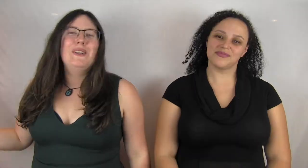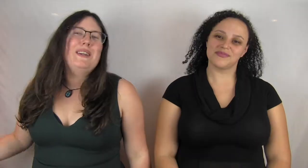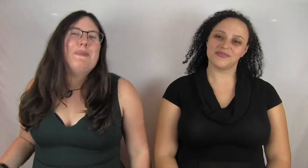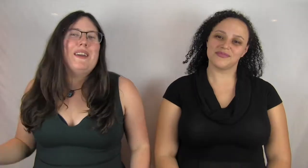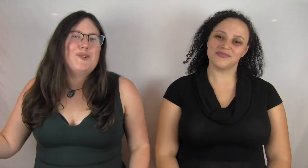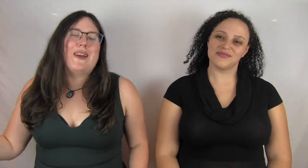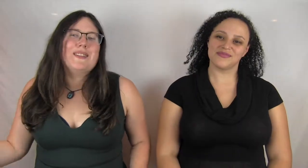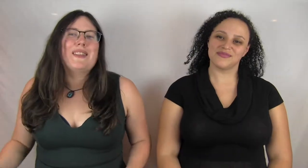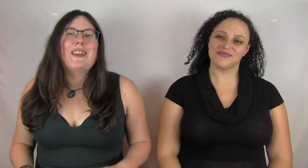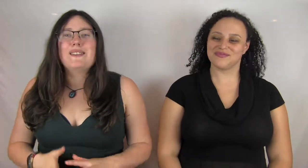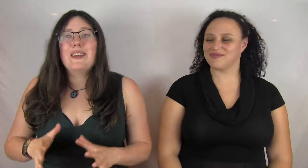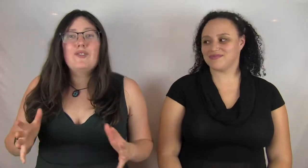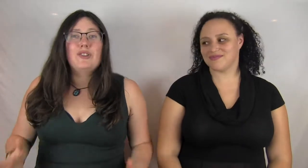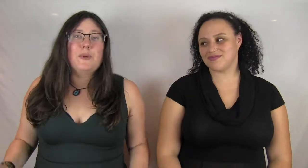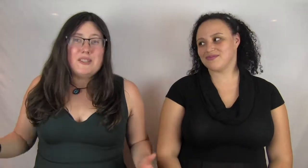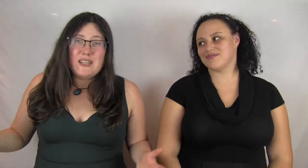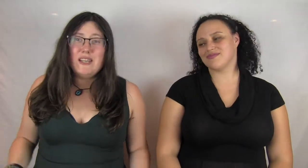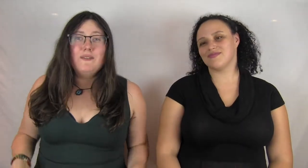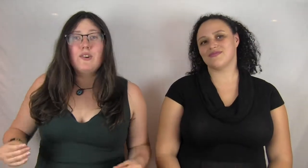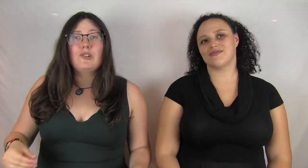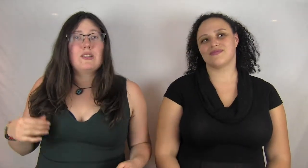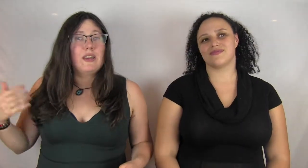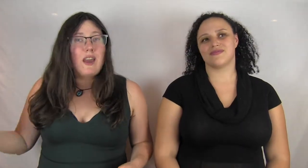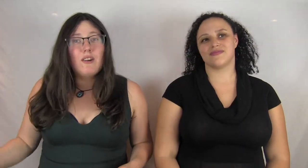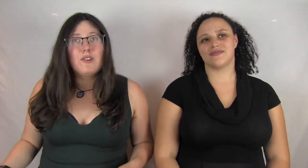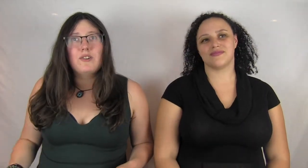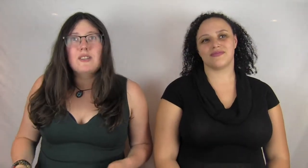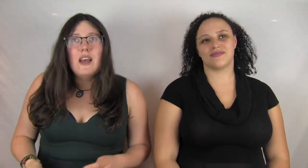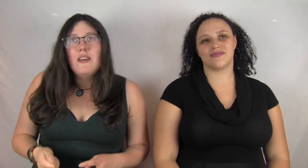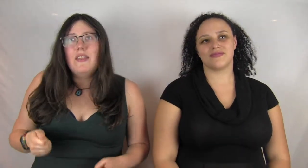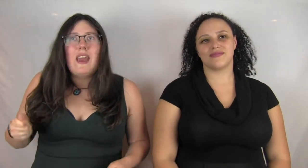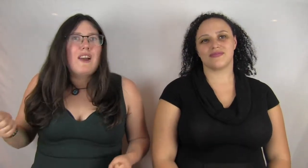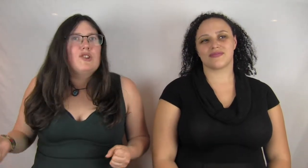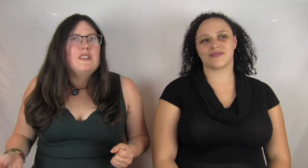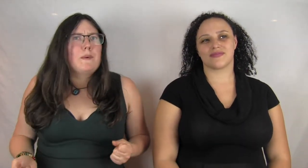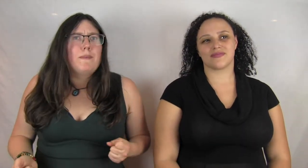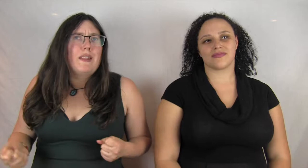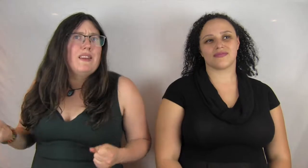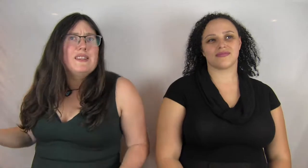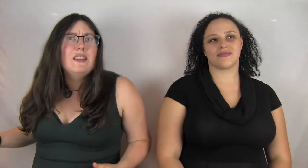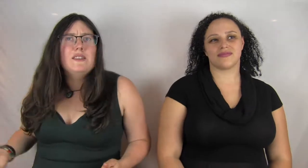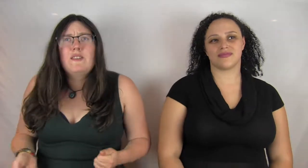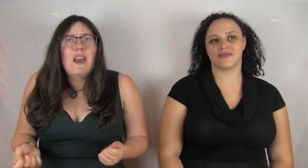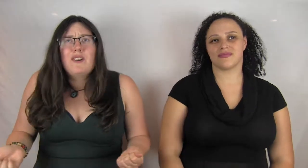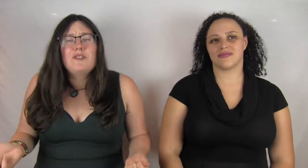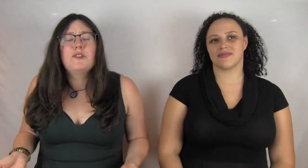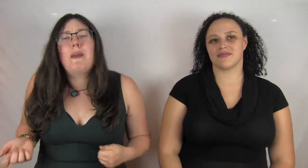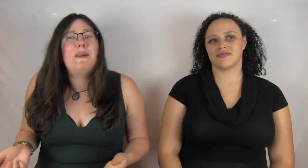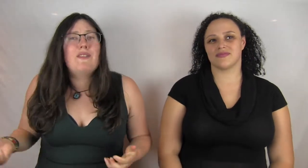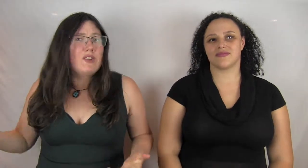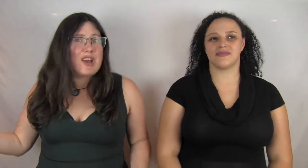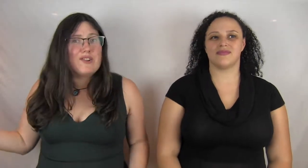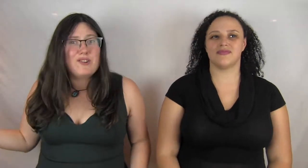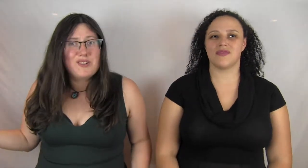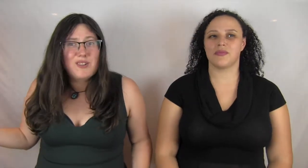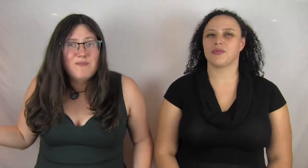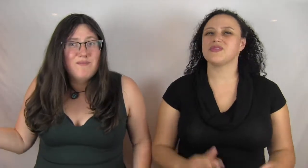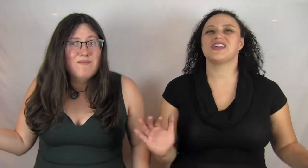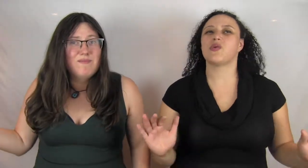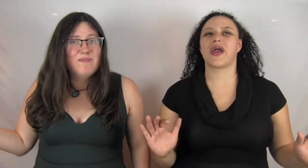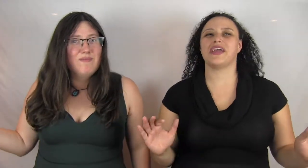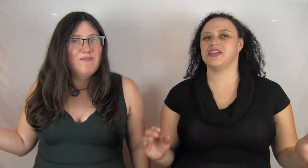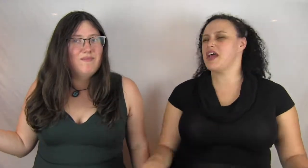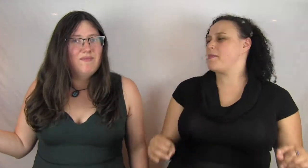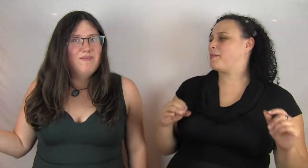white kid. Wouldn't it be interesting that instead of just doing teen versions of the characters, they actually swapped ethnicities of the characters or maybe even the genders?